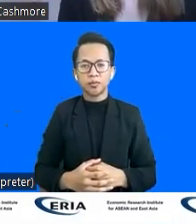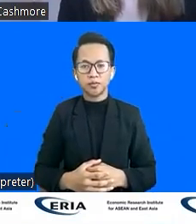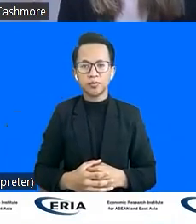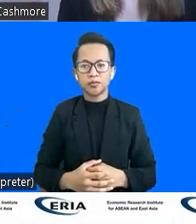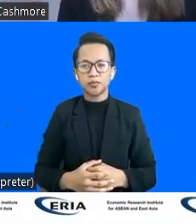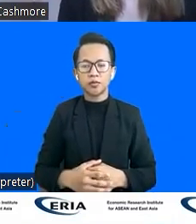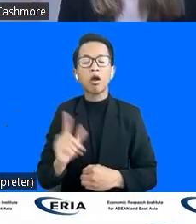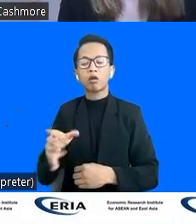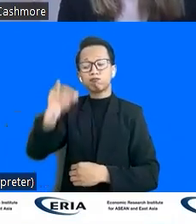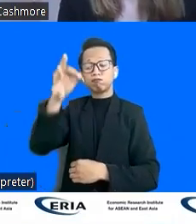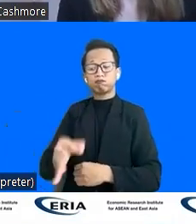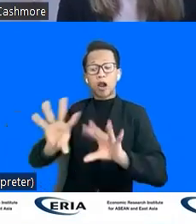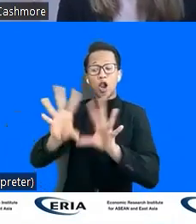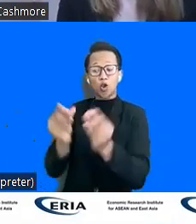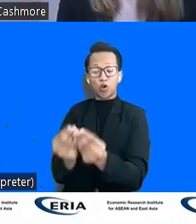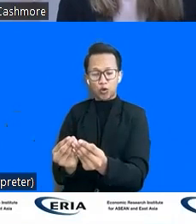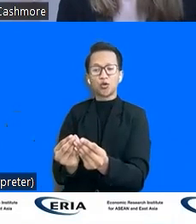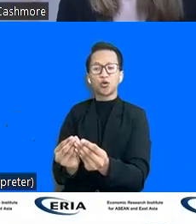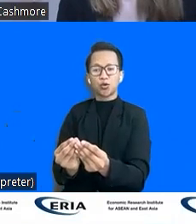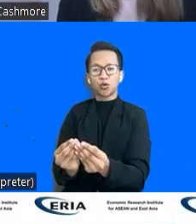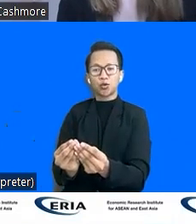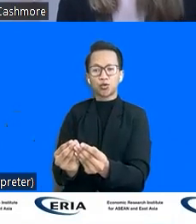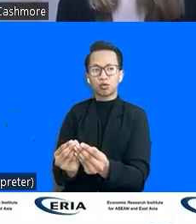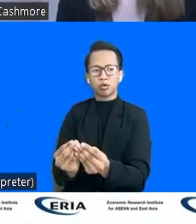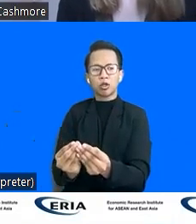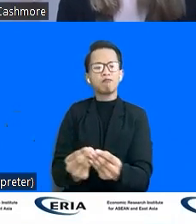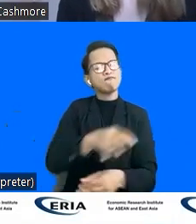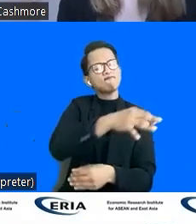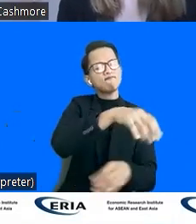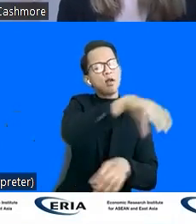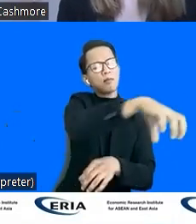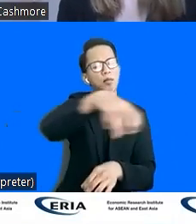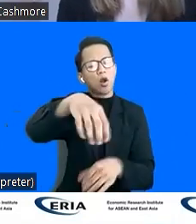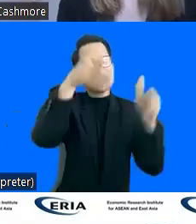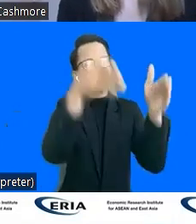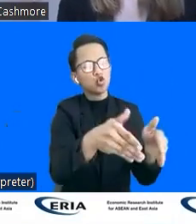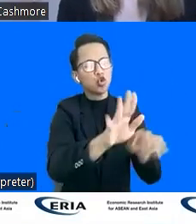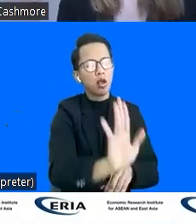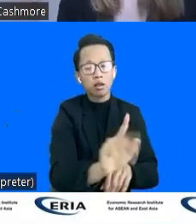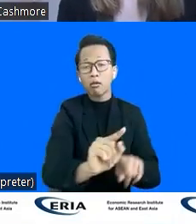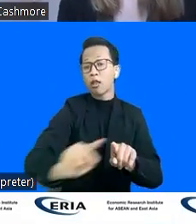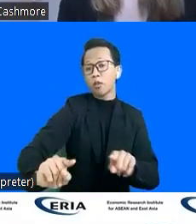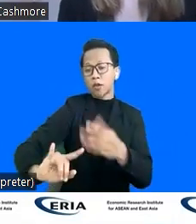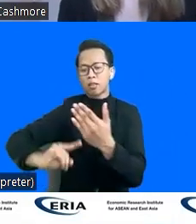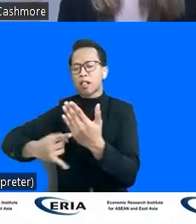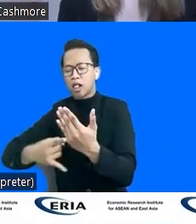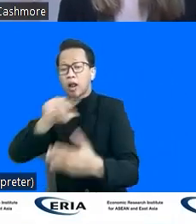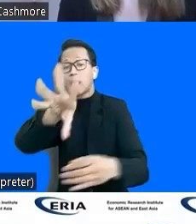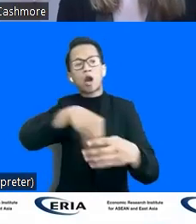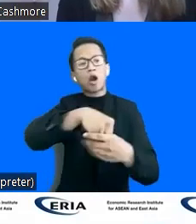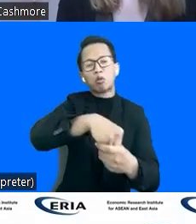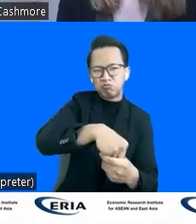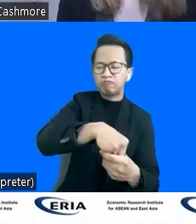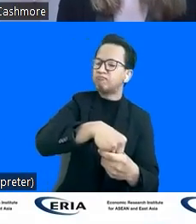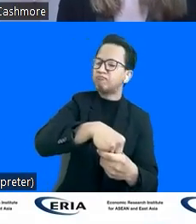truly smart cities are not necessarily a reality in many places, but technology really does have a key role to play in this.